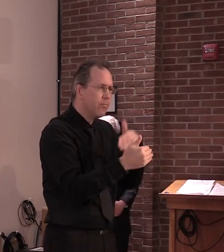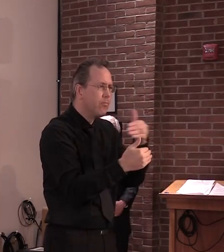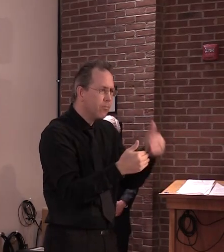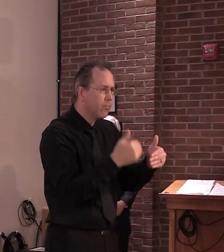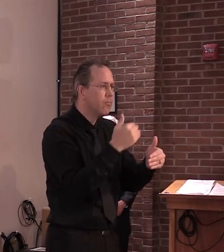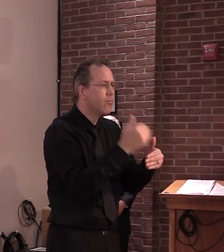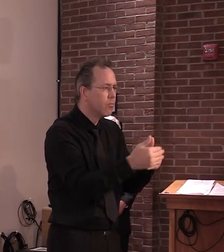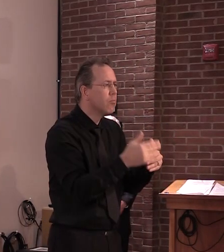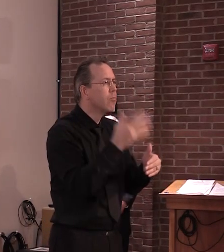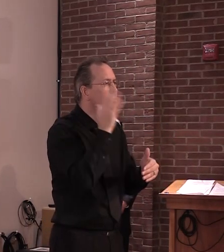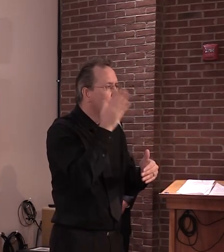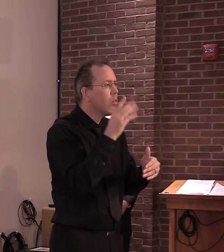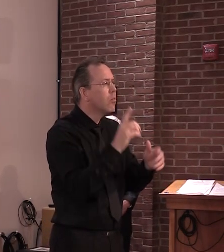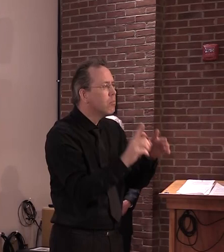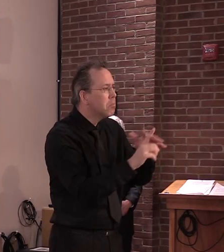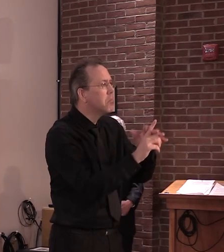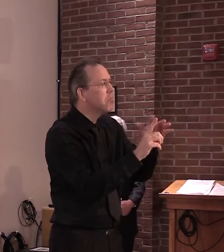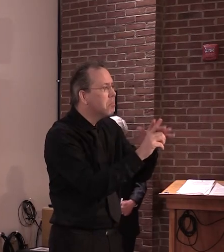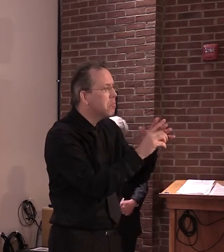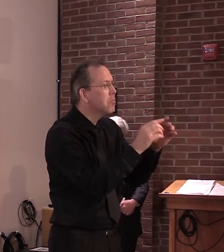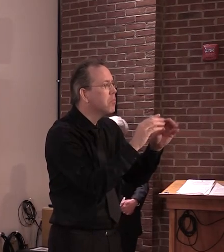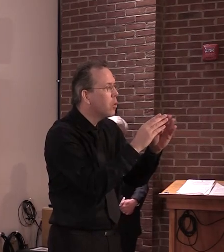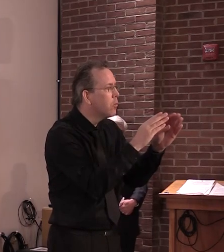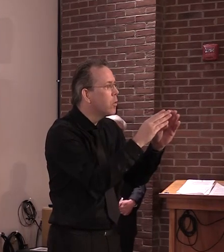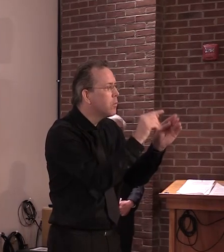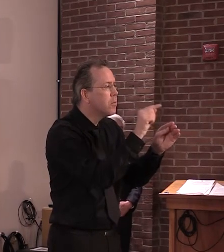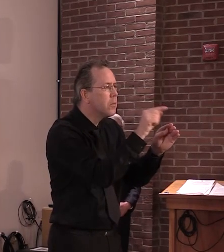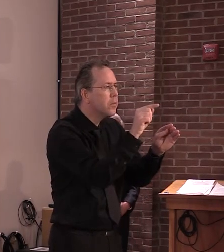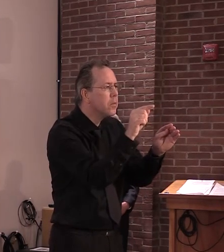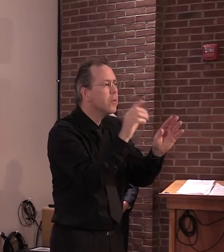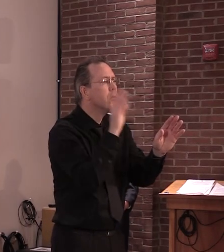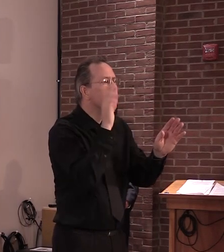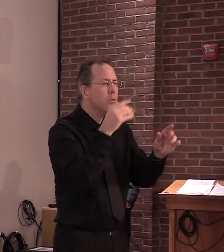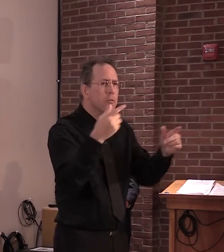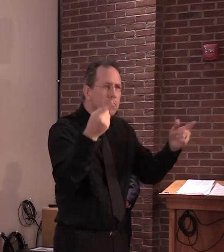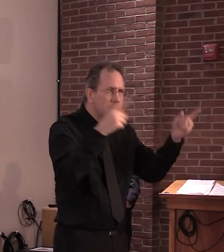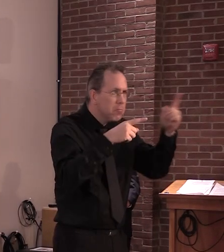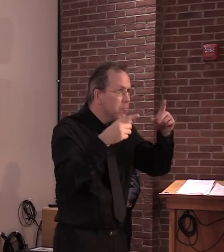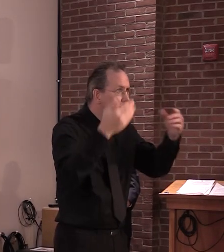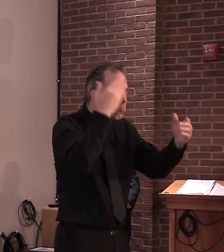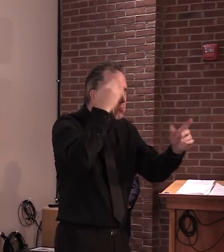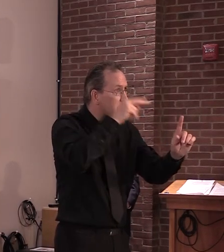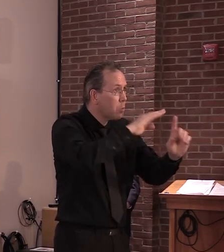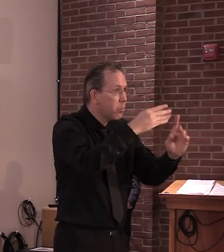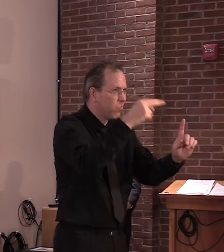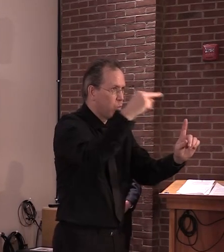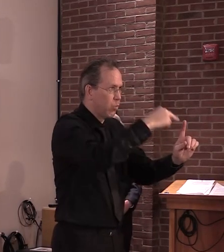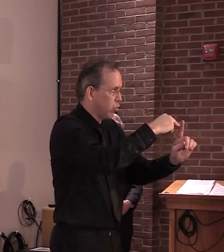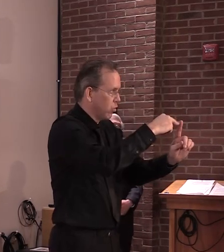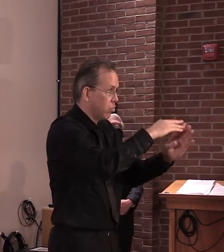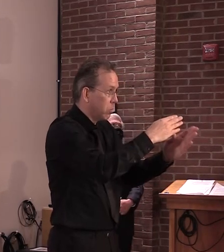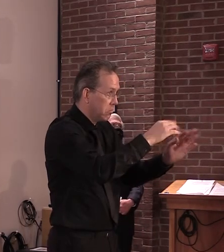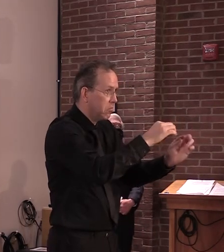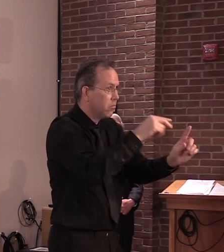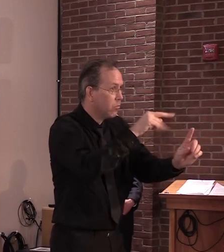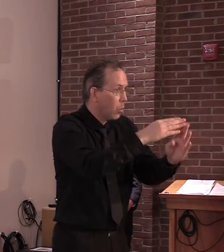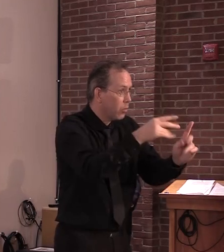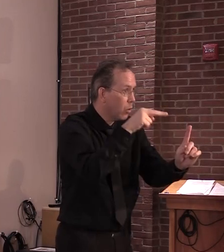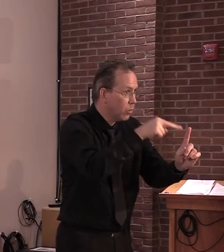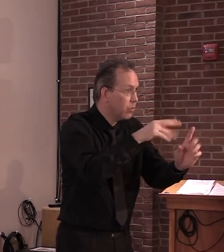lots of health and safety guidelines around it. So, um, again, he wouldn't be forcing anybody to do it if they can't do it safely.